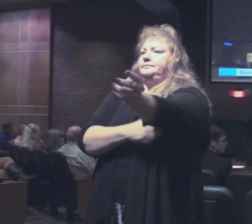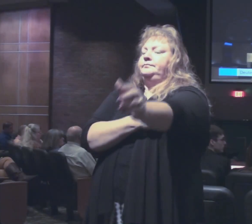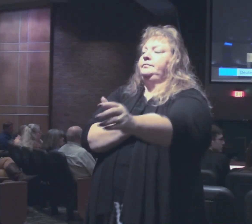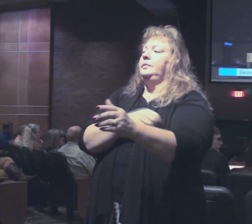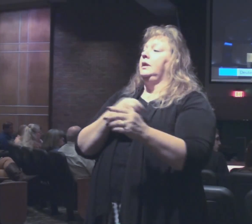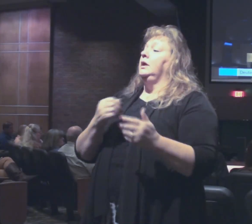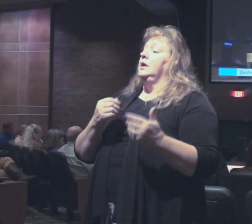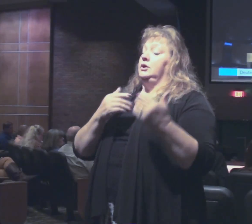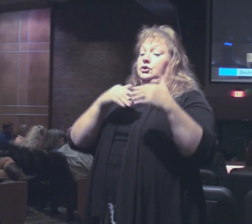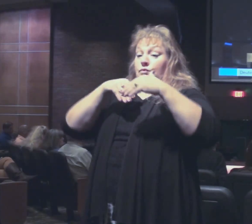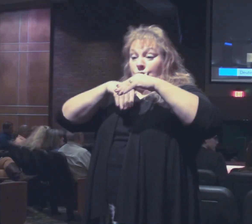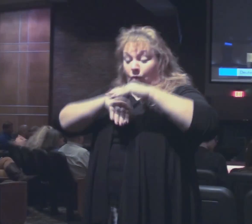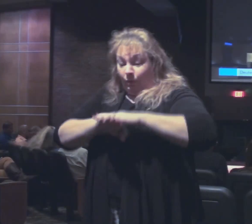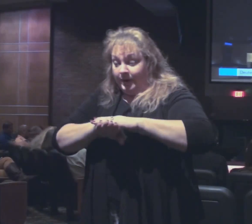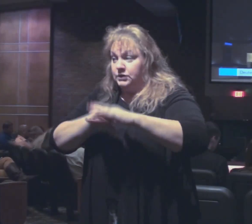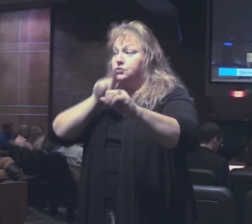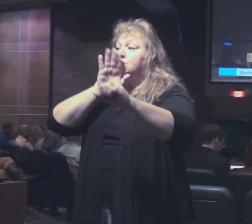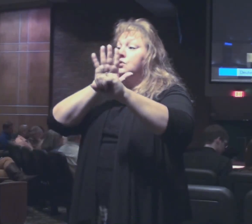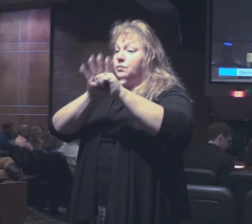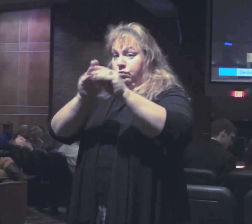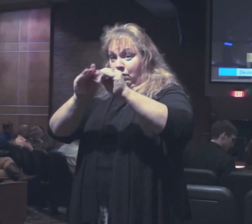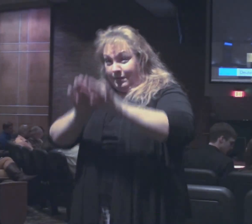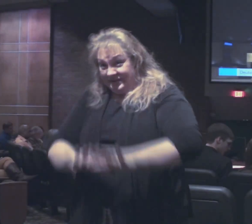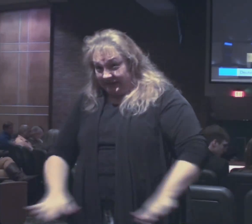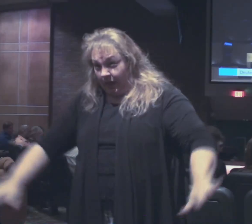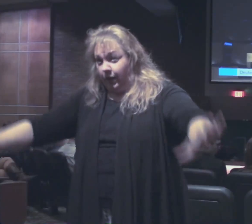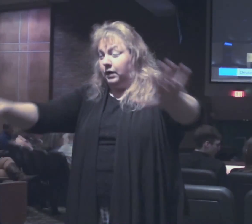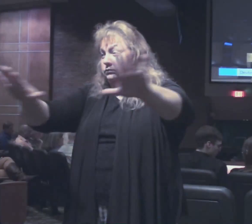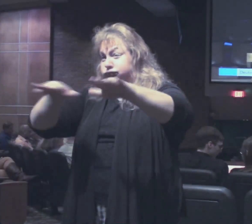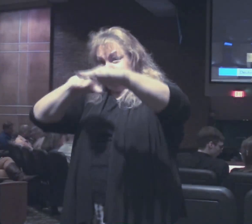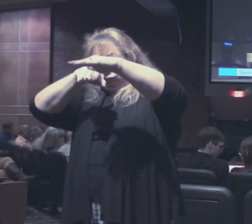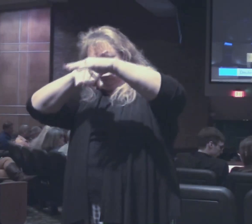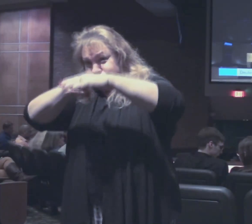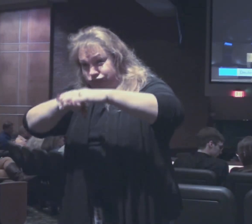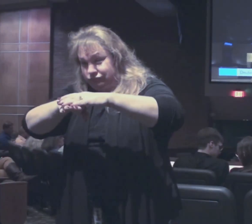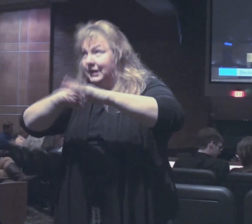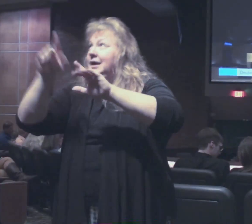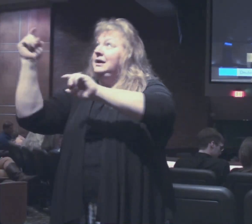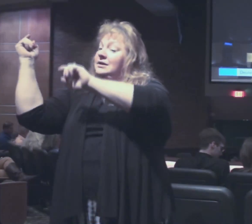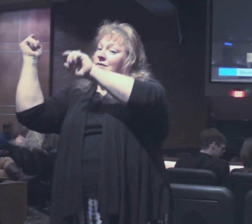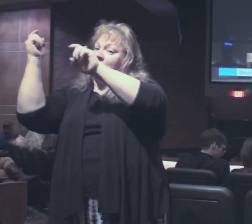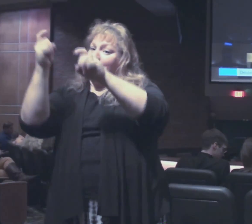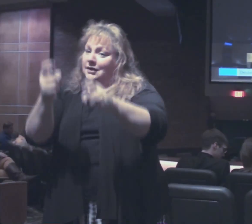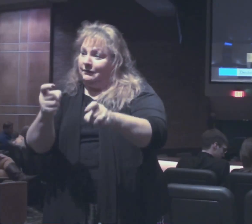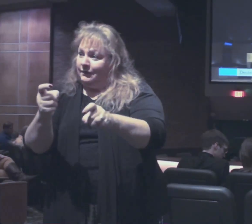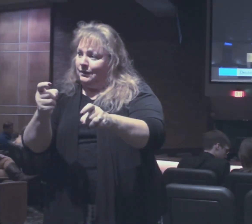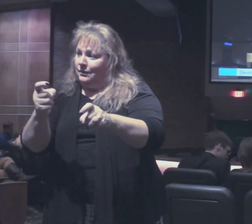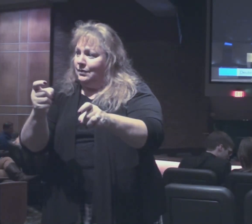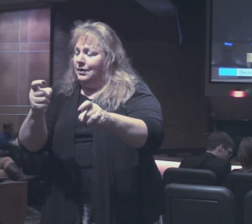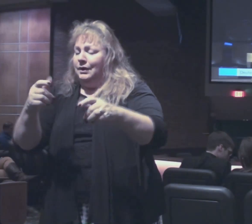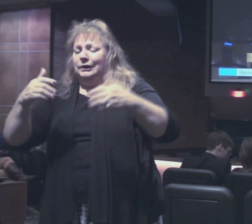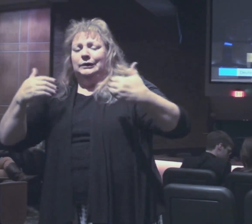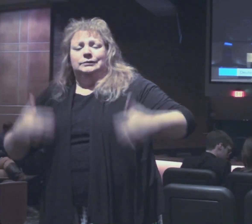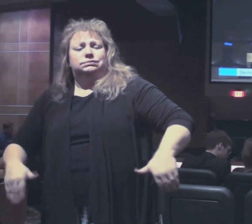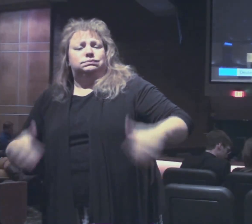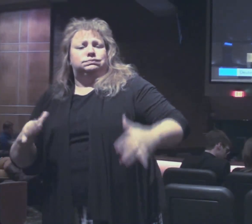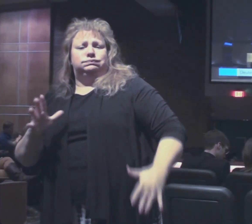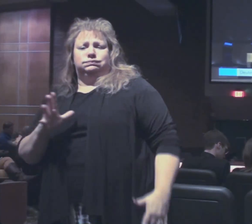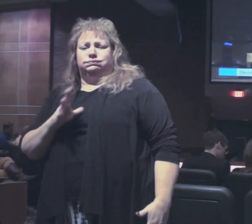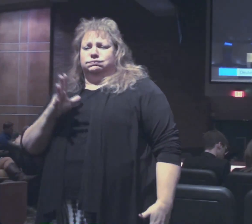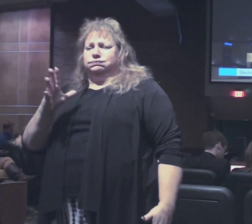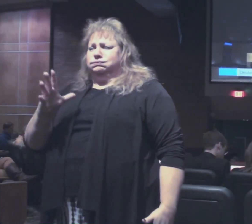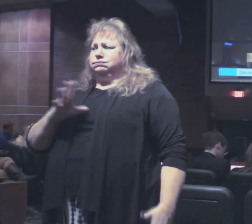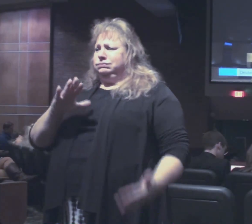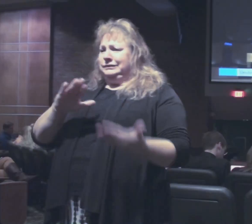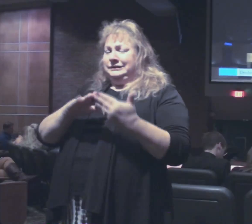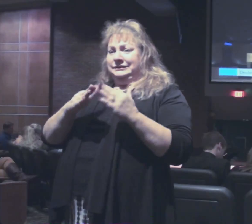When he brings you into the land which he promised to your fathers to give you, verse 10, great and splendid cities